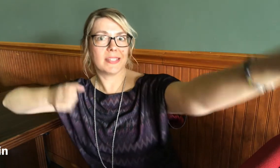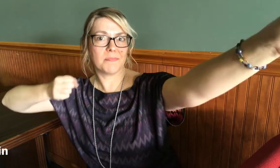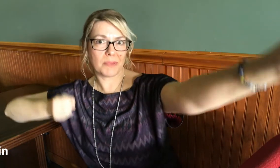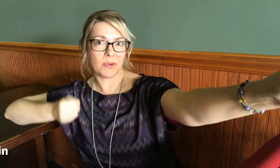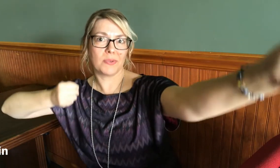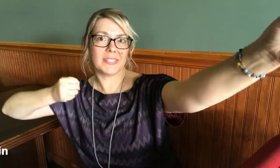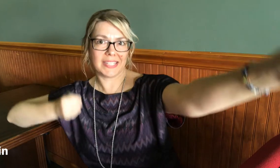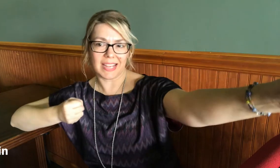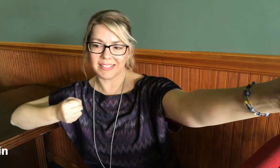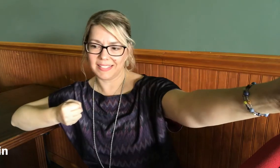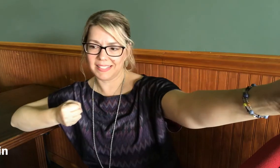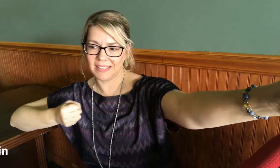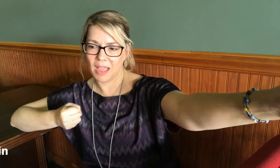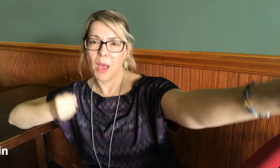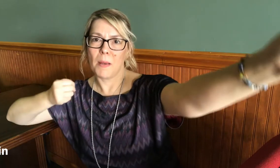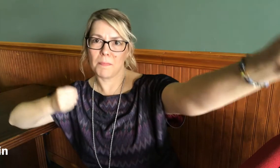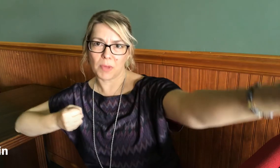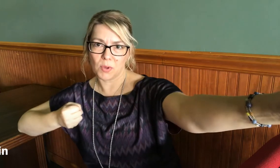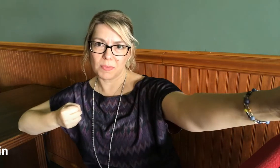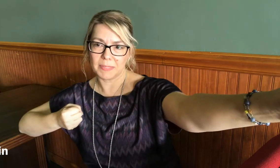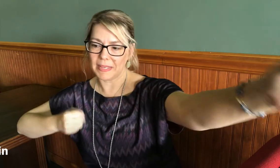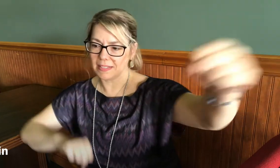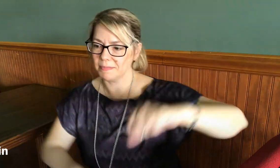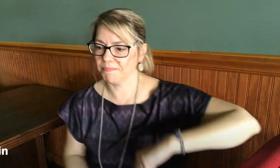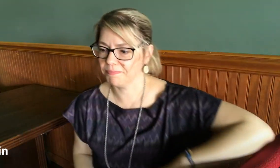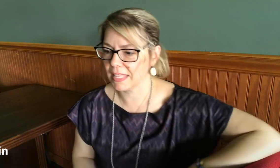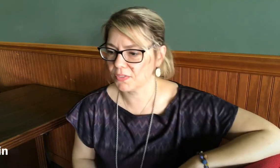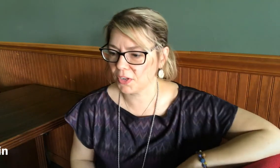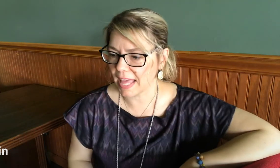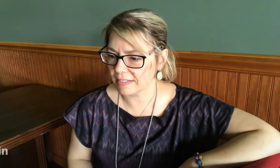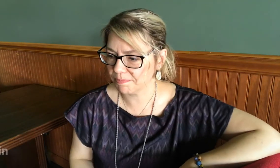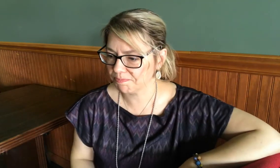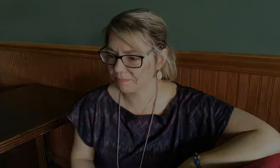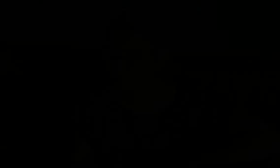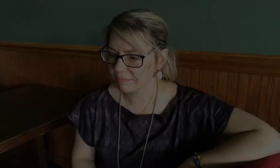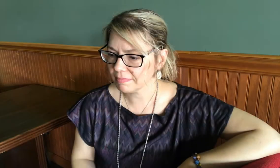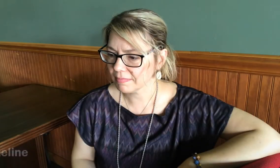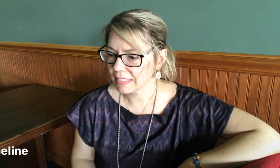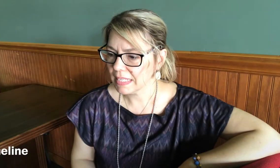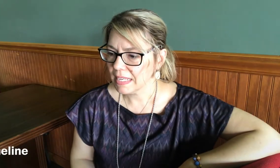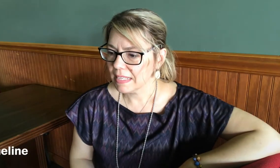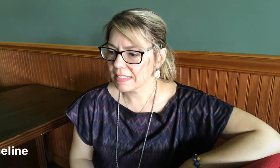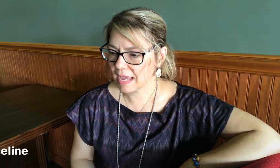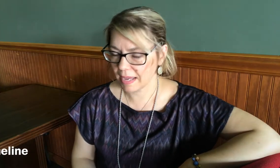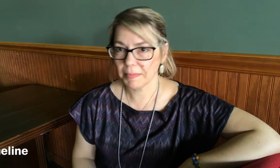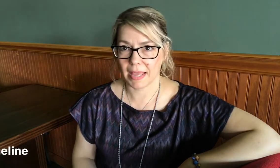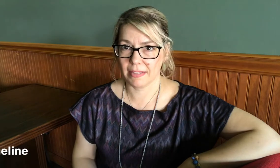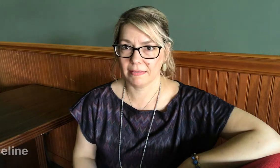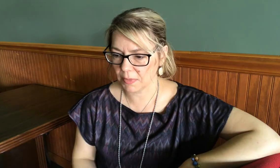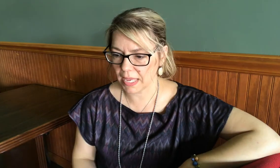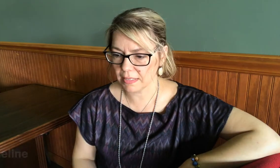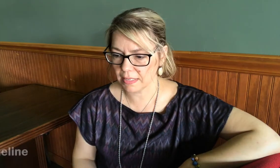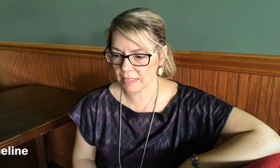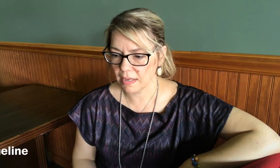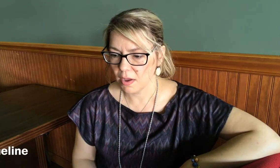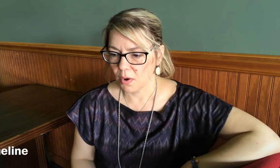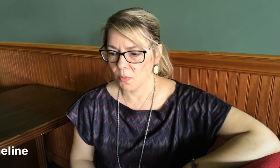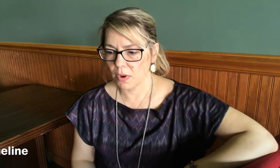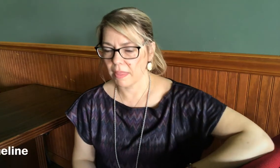bow stance bow bispit that's for your Latin timeline we ended with